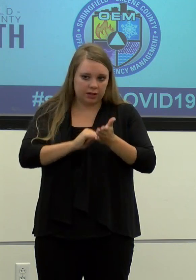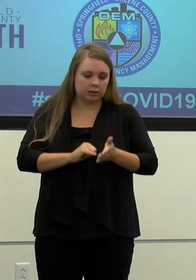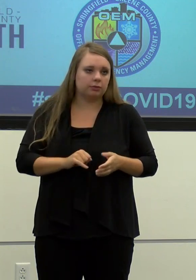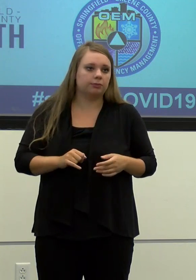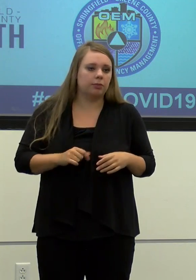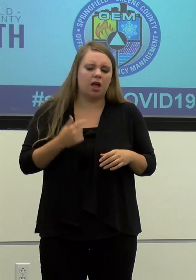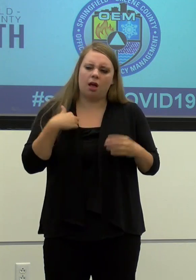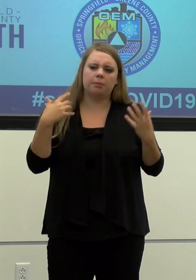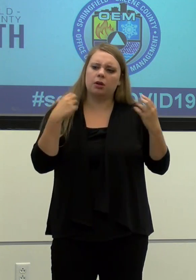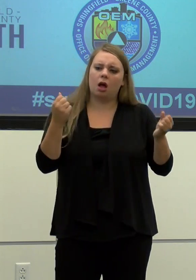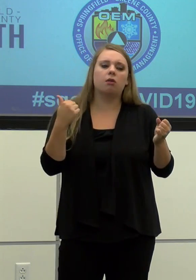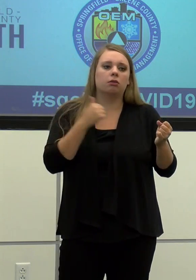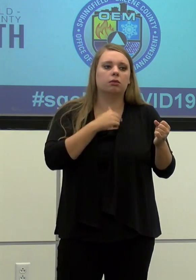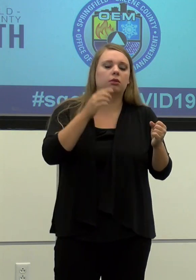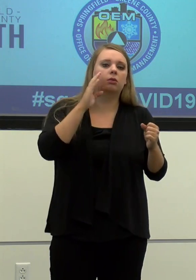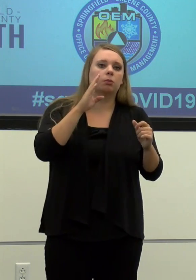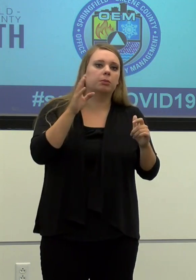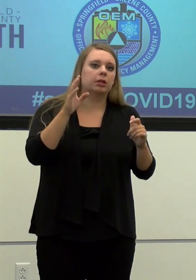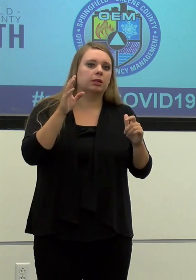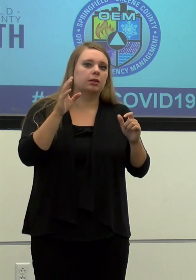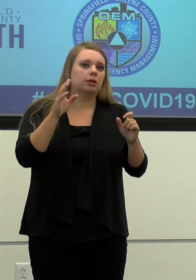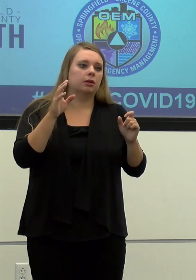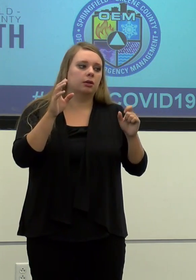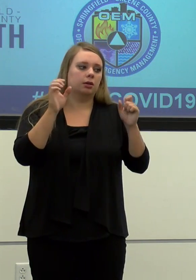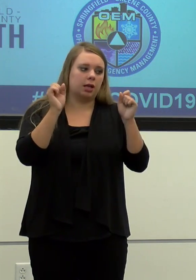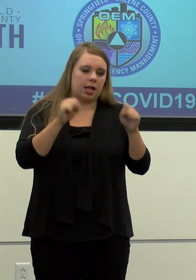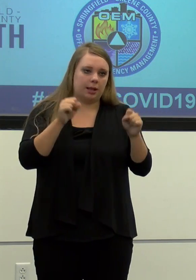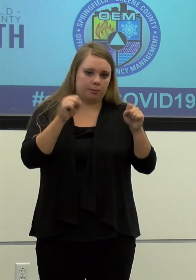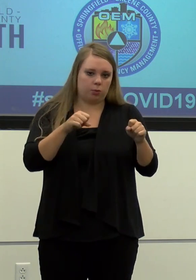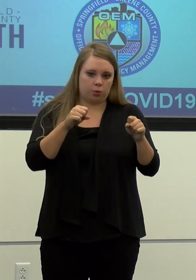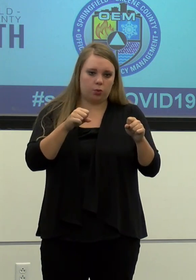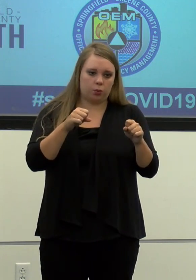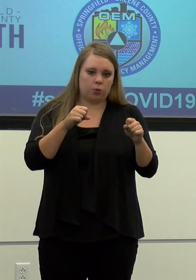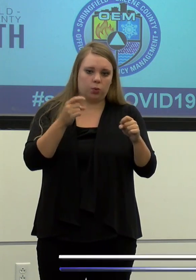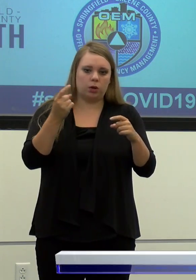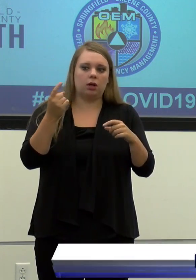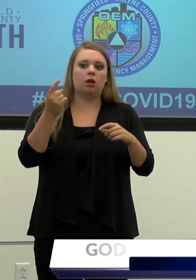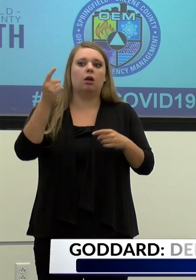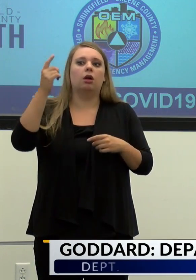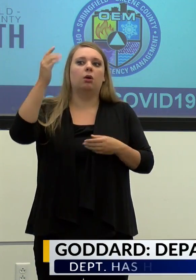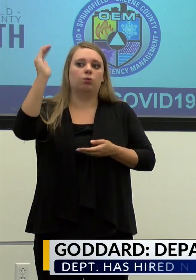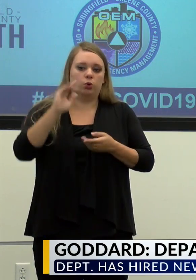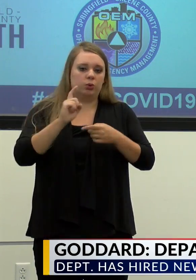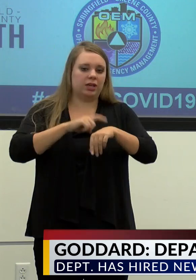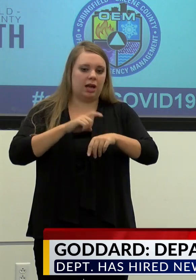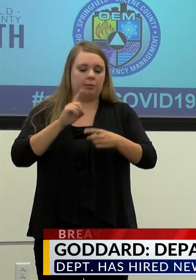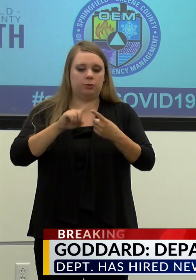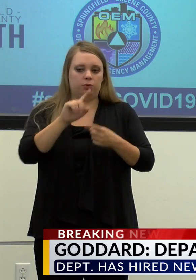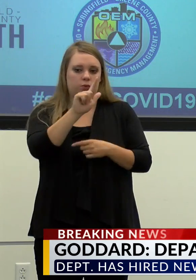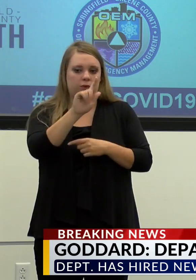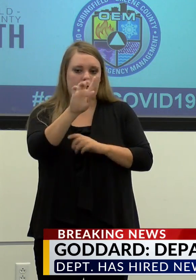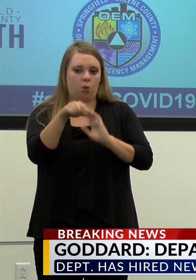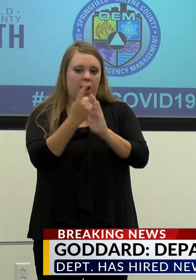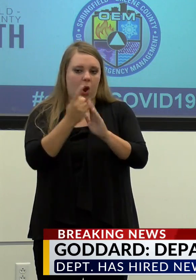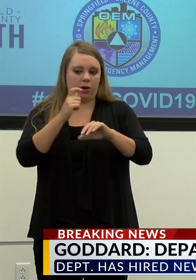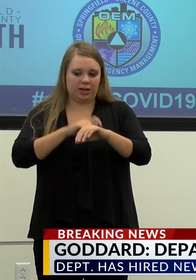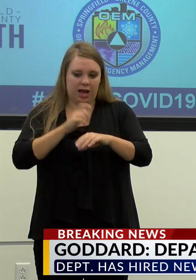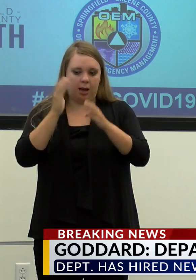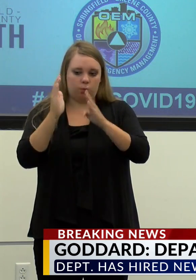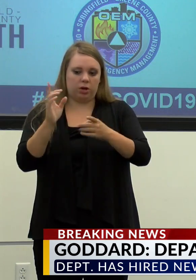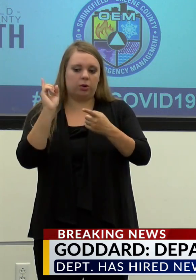And I'm confident we're going to get to a point where we can get back to that 24 hour window, which is what our preference is.